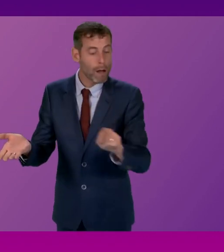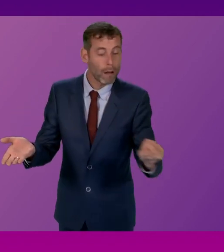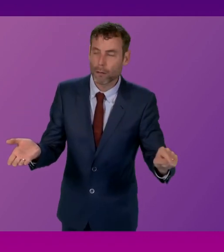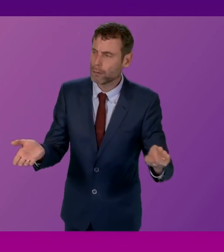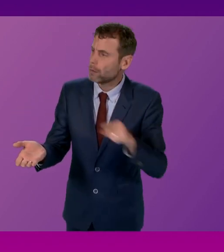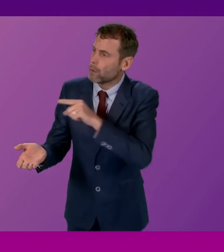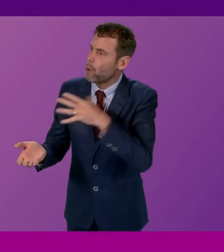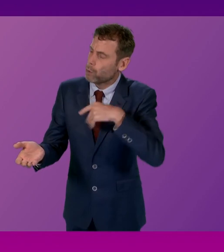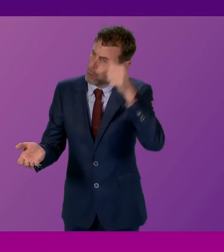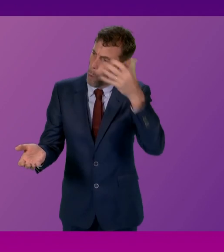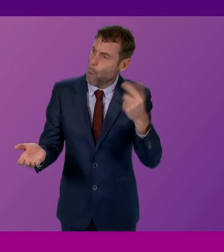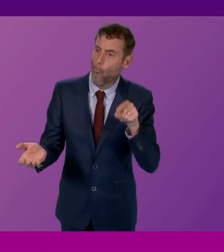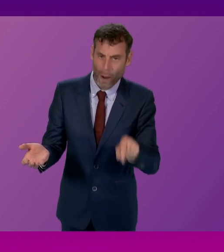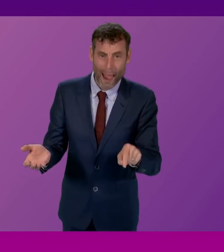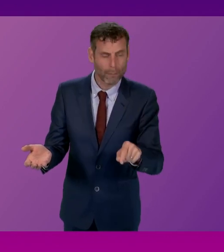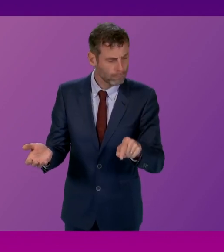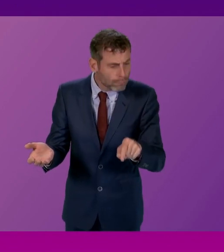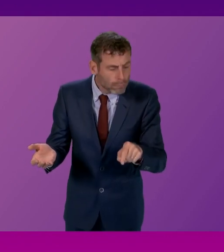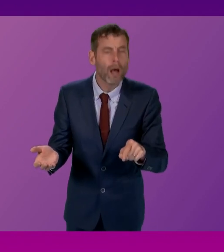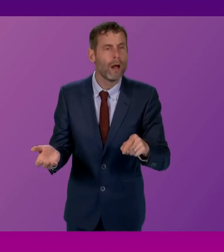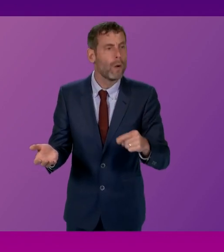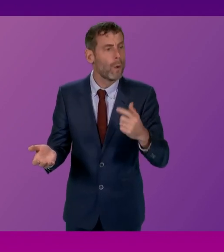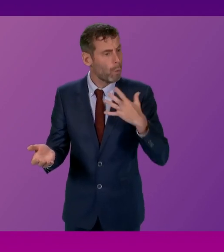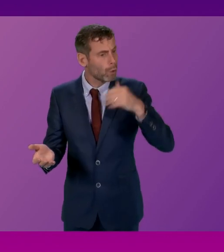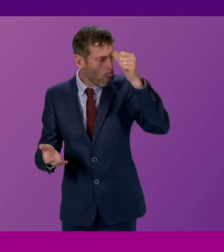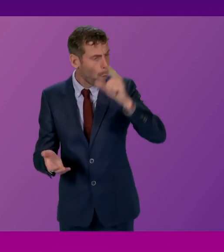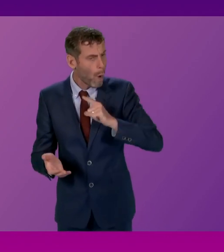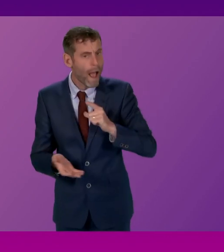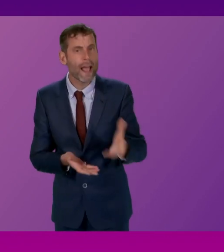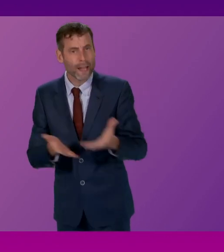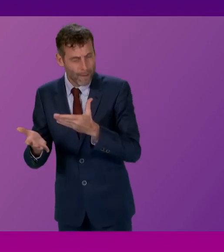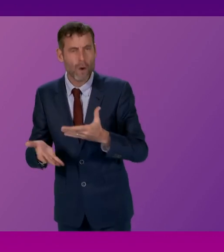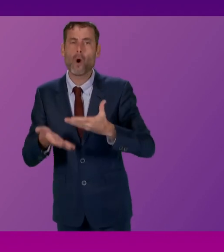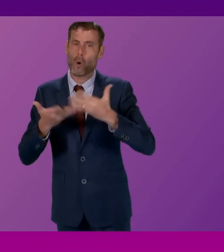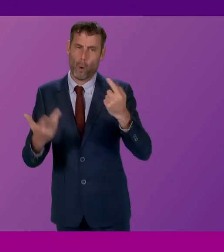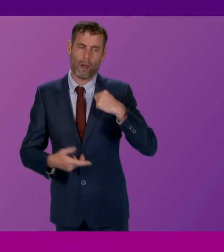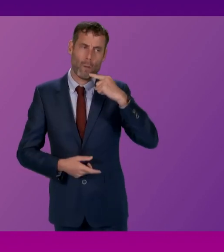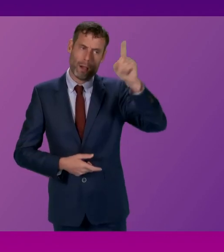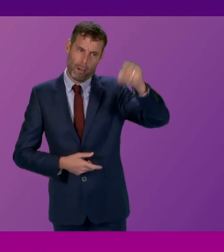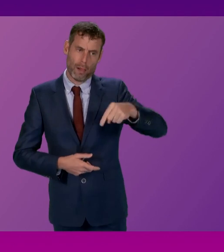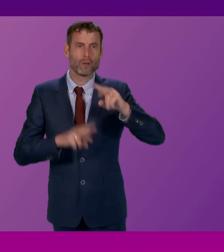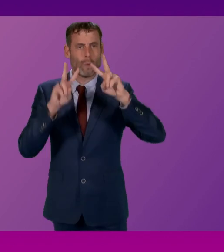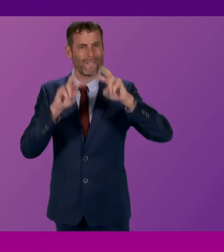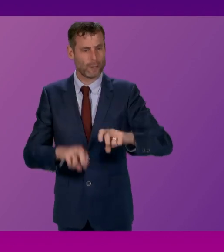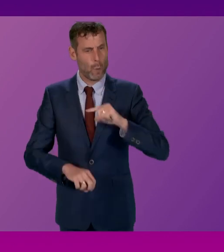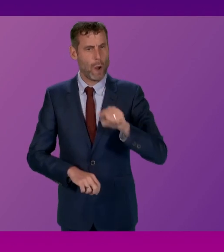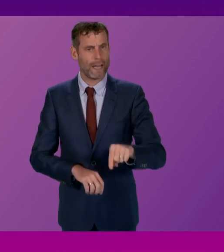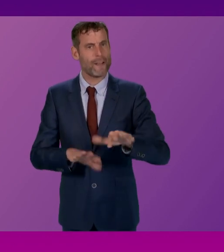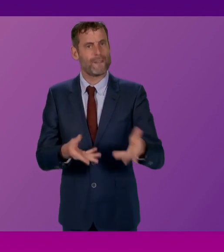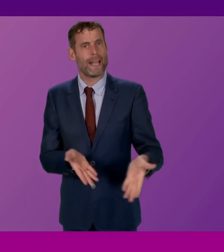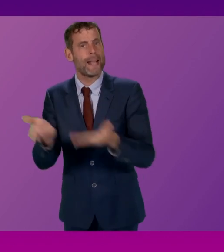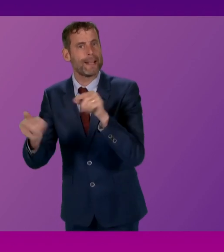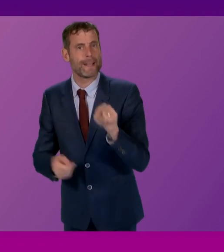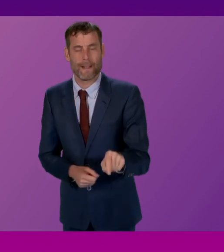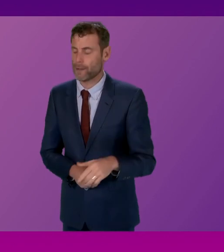be fully investigated. And I will ask the Solicitor General to investigate them. And of course, I will update this parliament on any of those investigations. Douglas